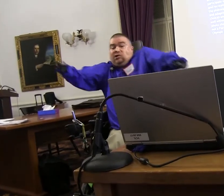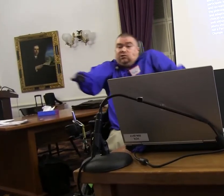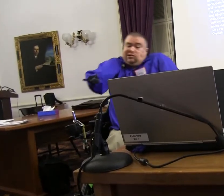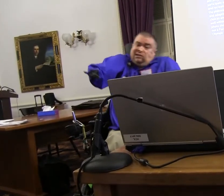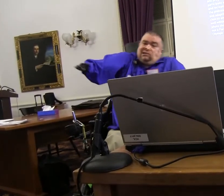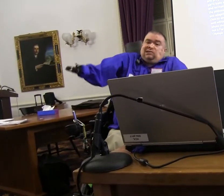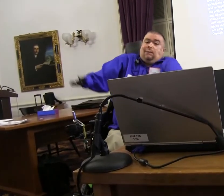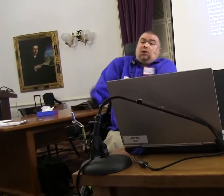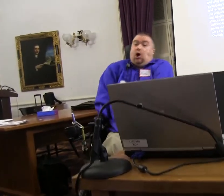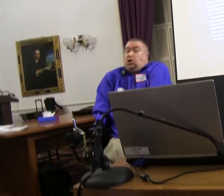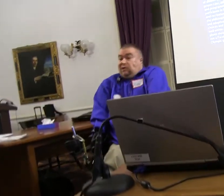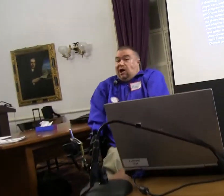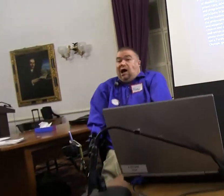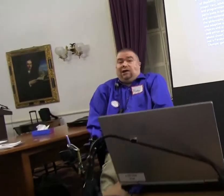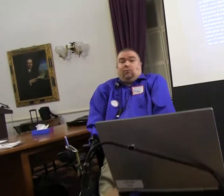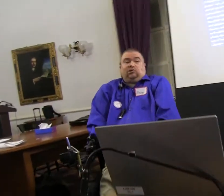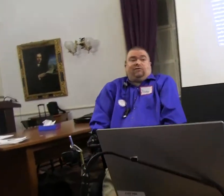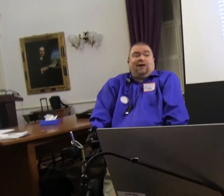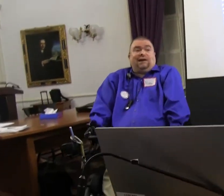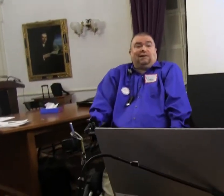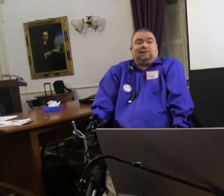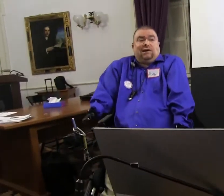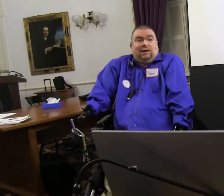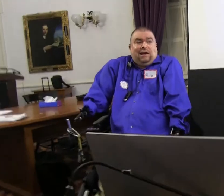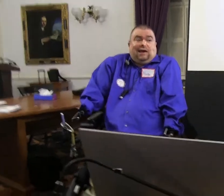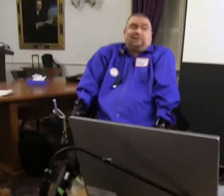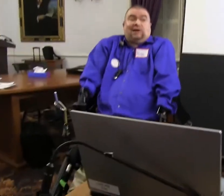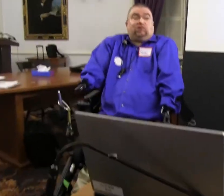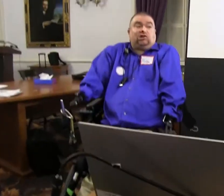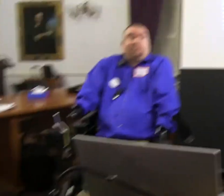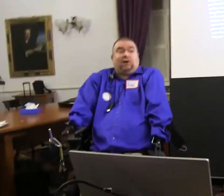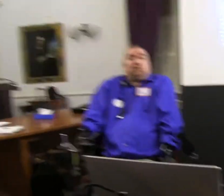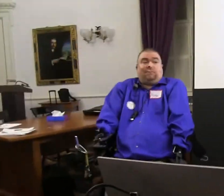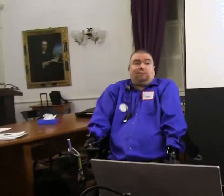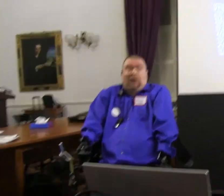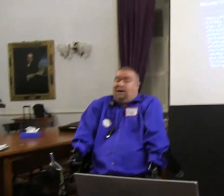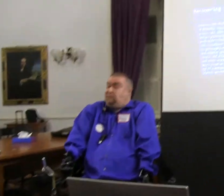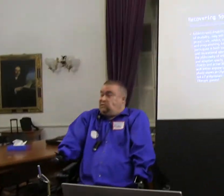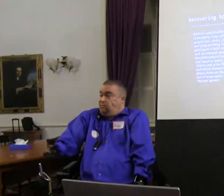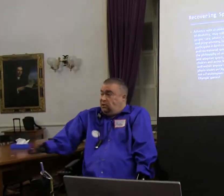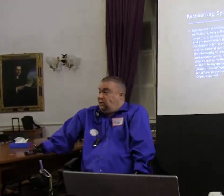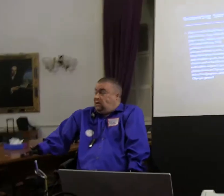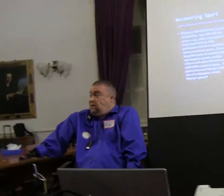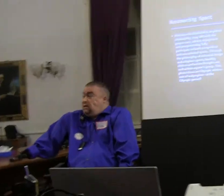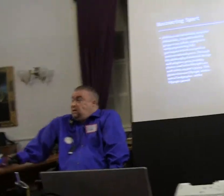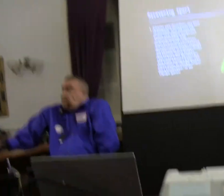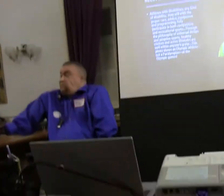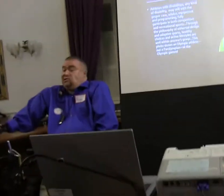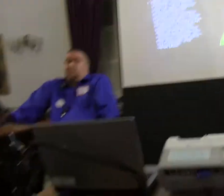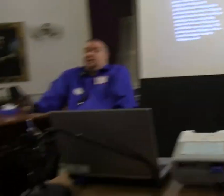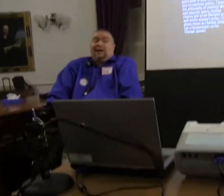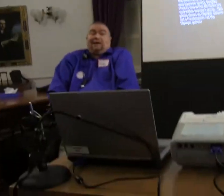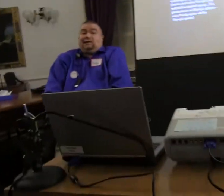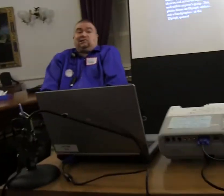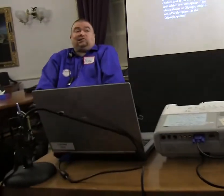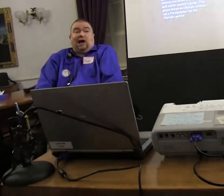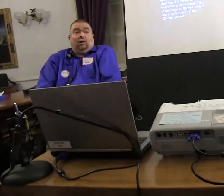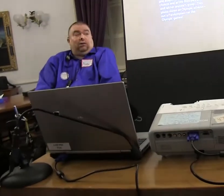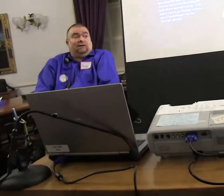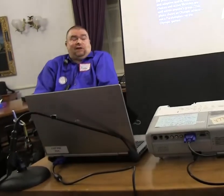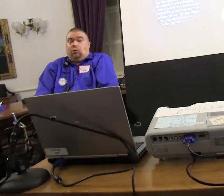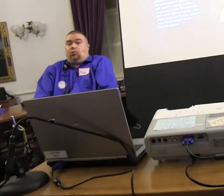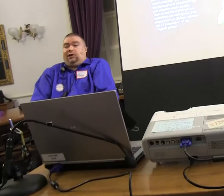And you see this example all the time, and what you're finding is that just because people have a disability doesn't mean they can